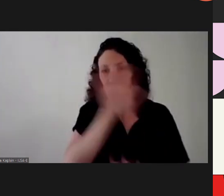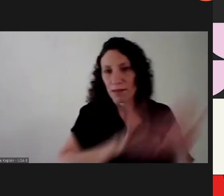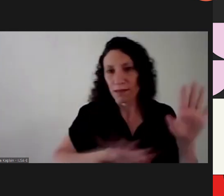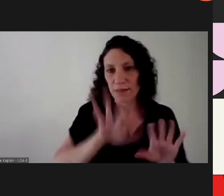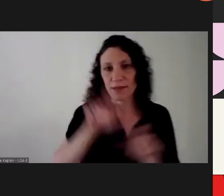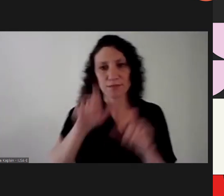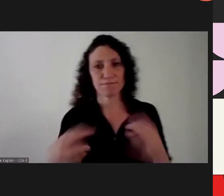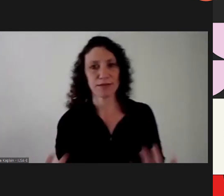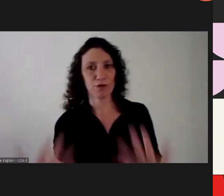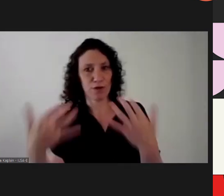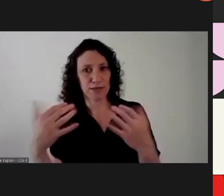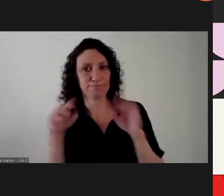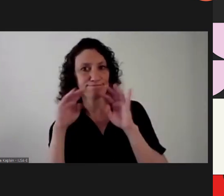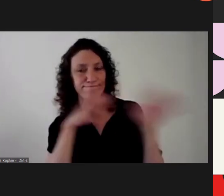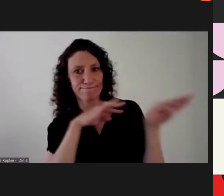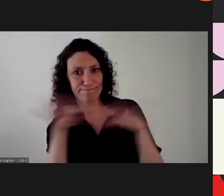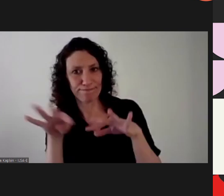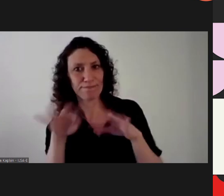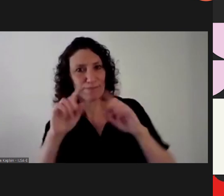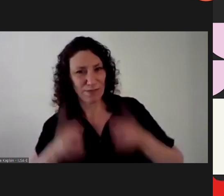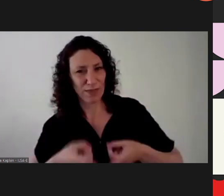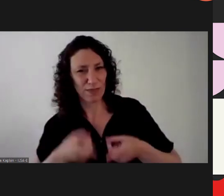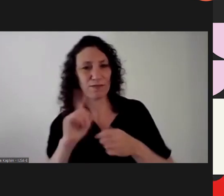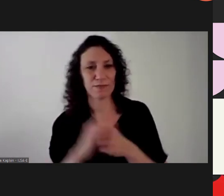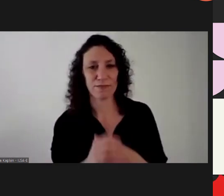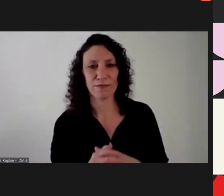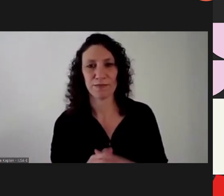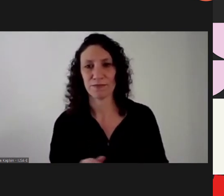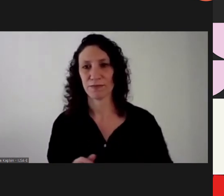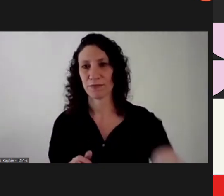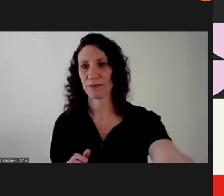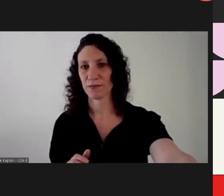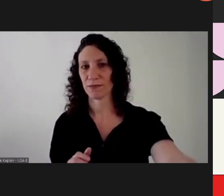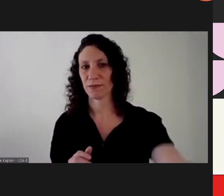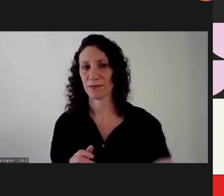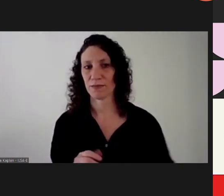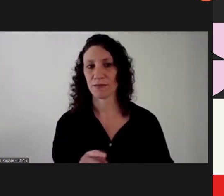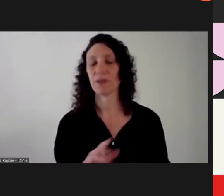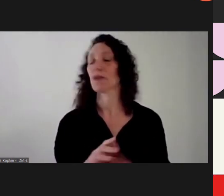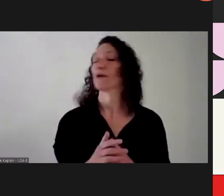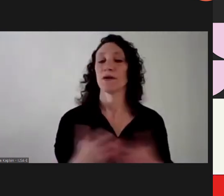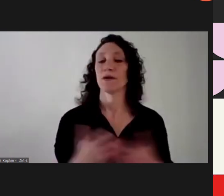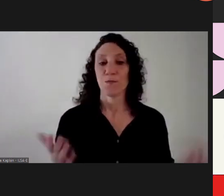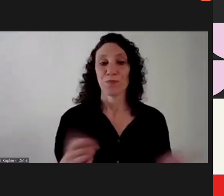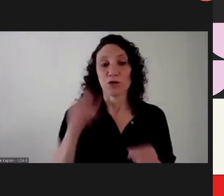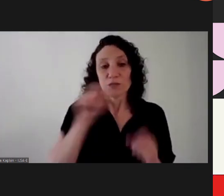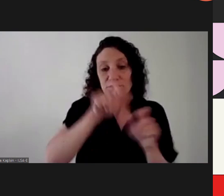by makers and the audience that is present there